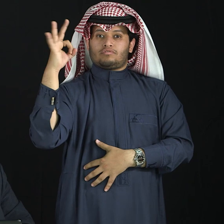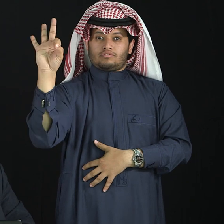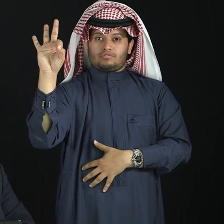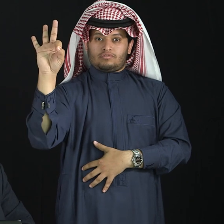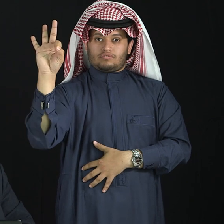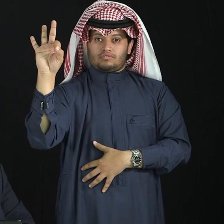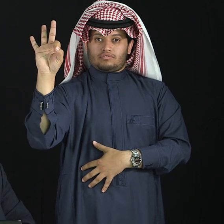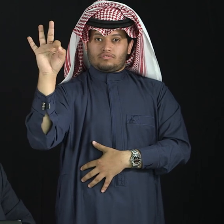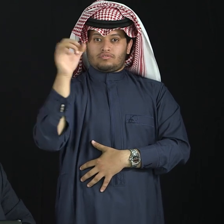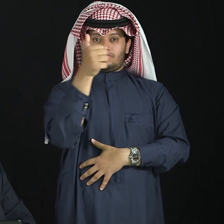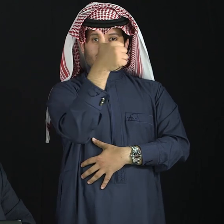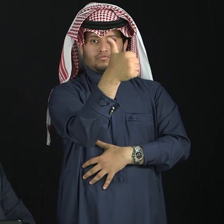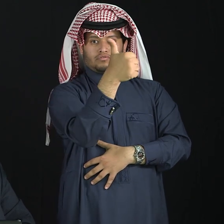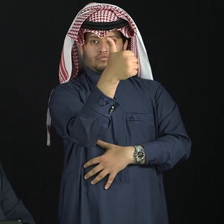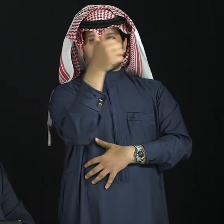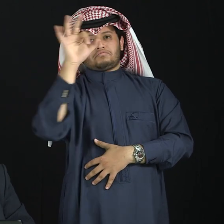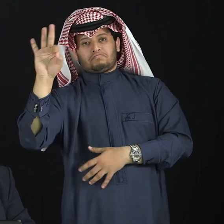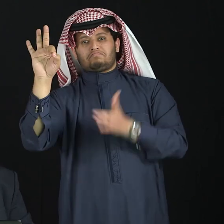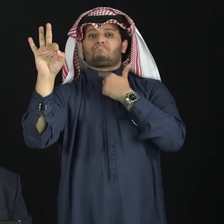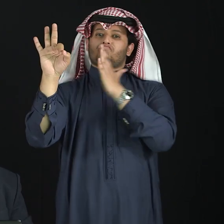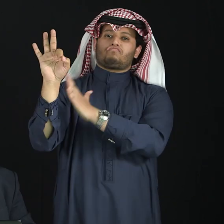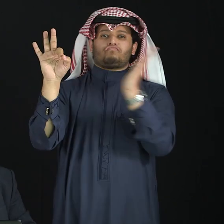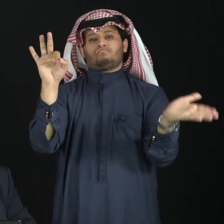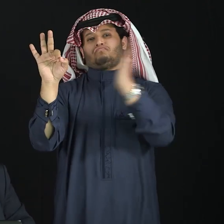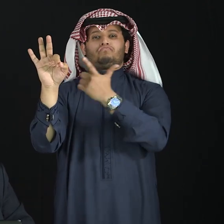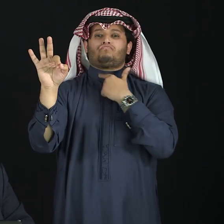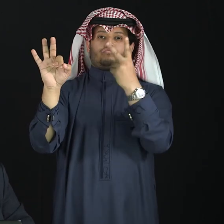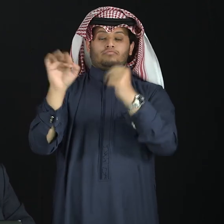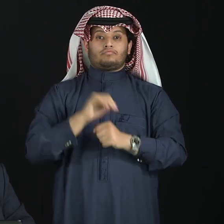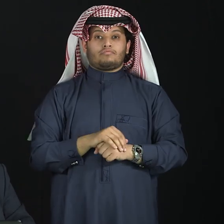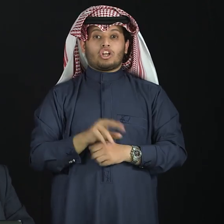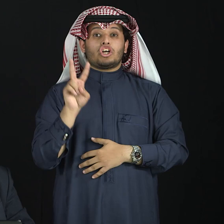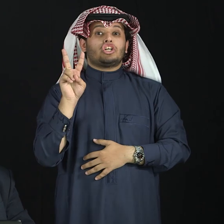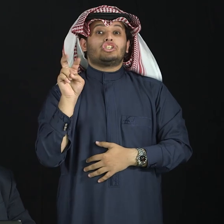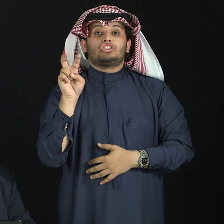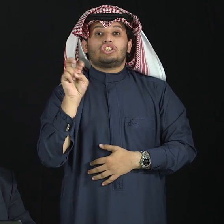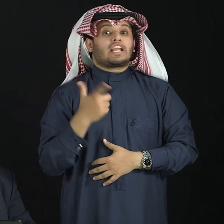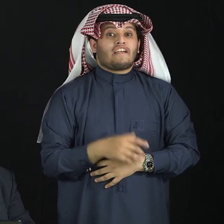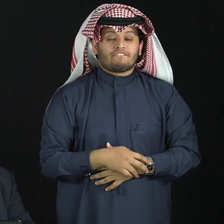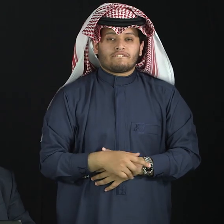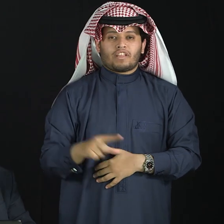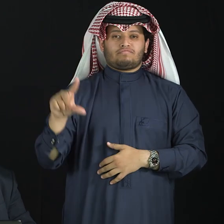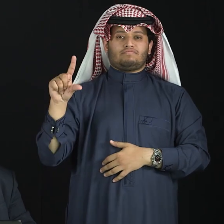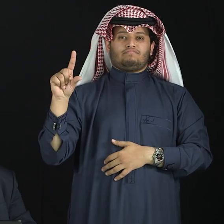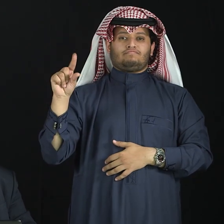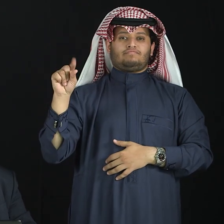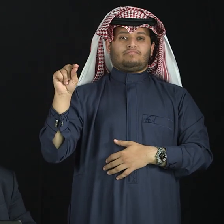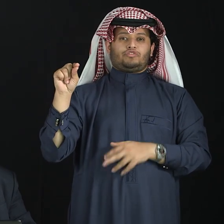Excellent. 19. The last number for today is 20. just tap.